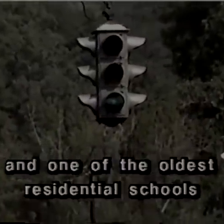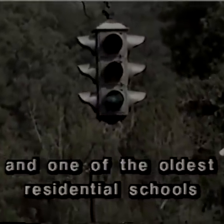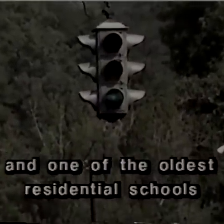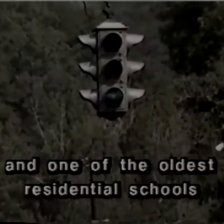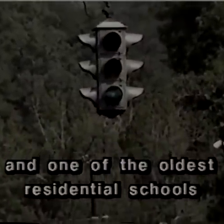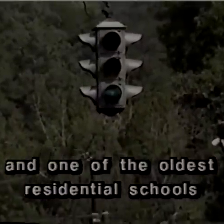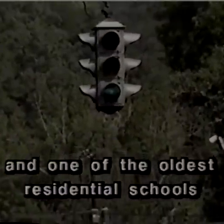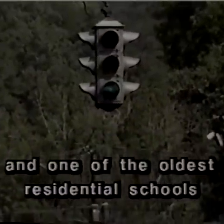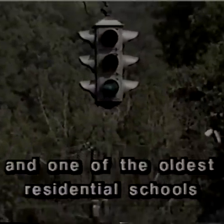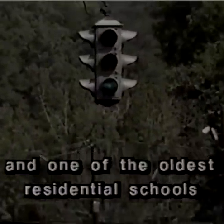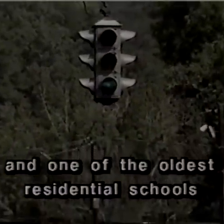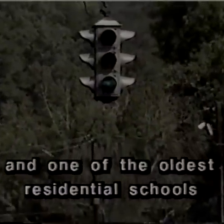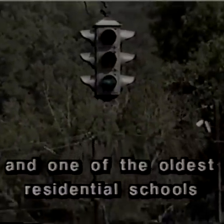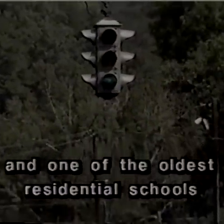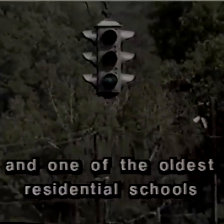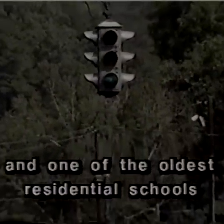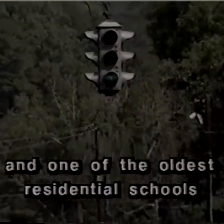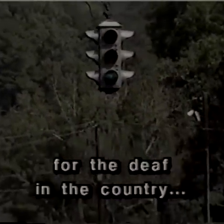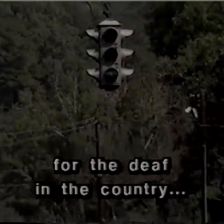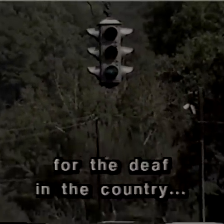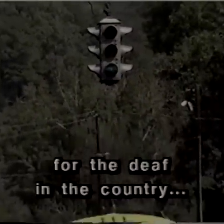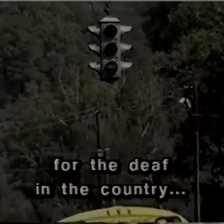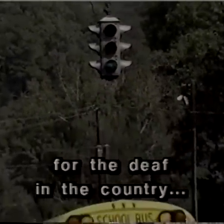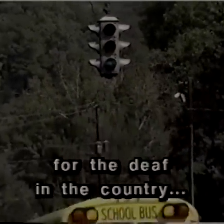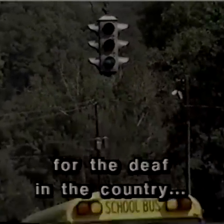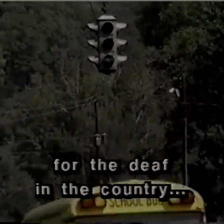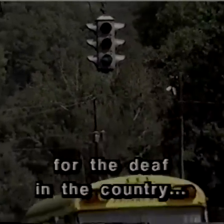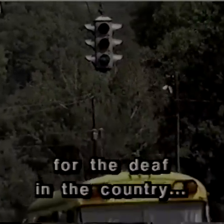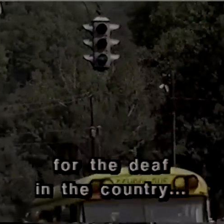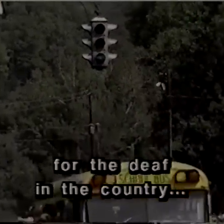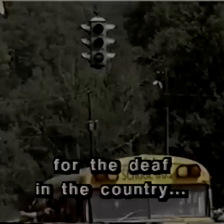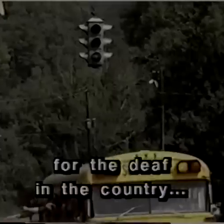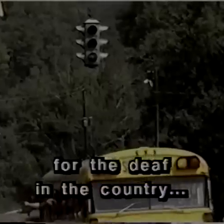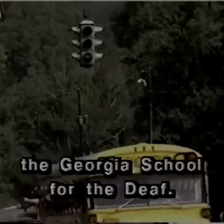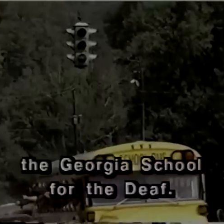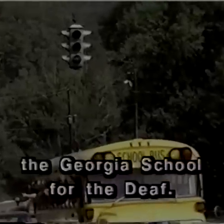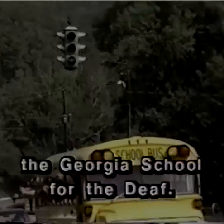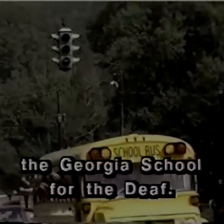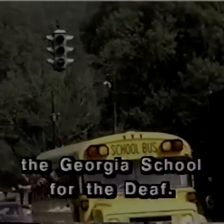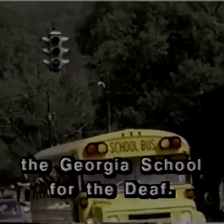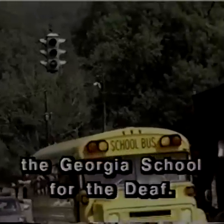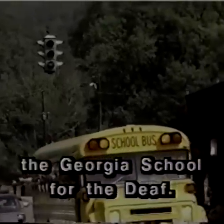one of the oldest residential schools for the deaf in the country, the Georgia School for the Deaf.